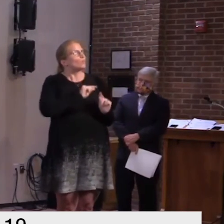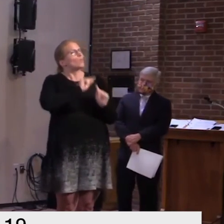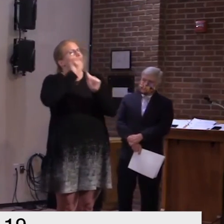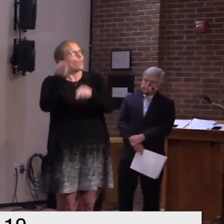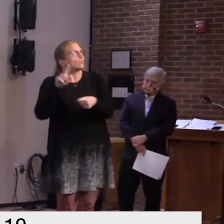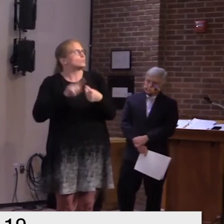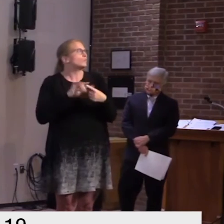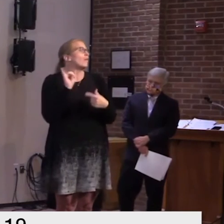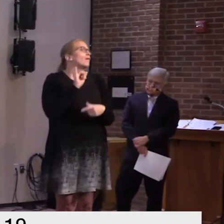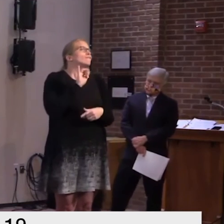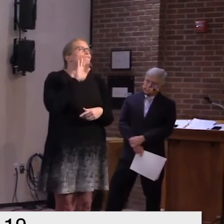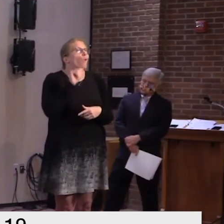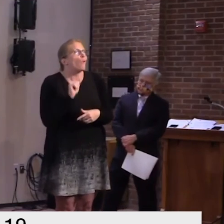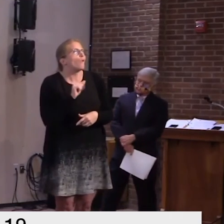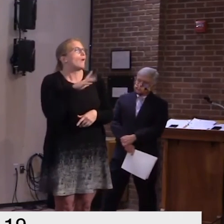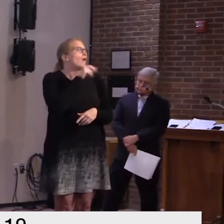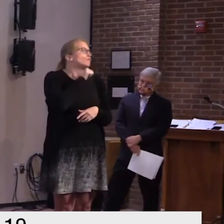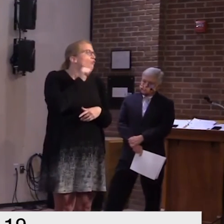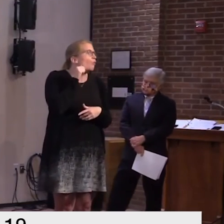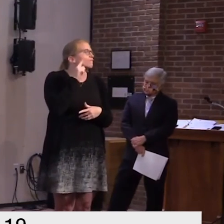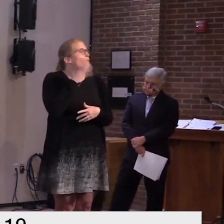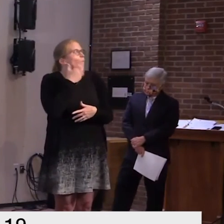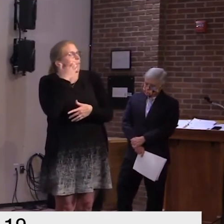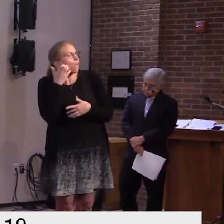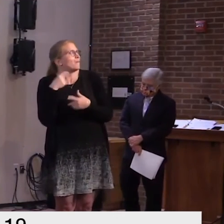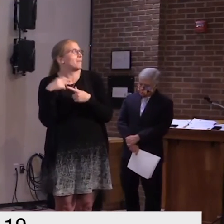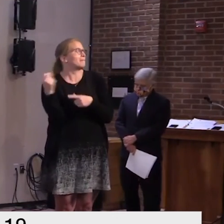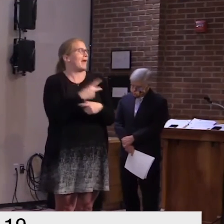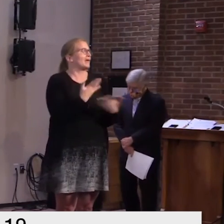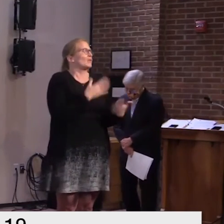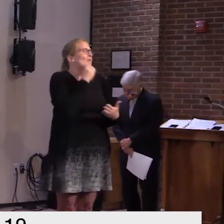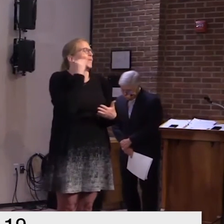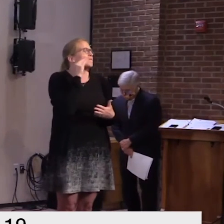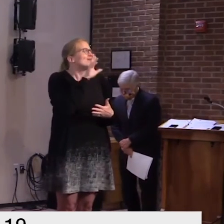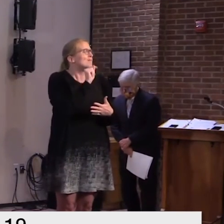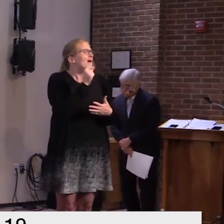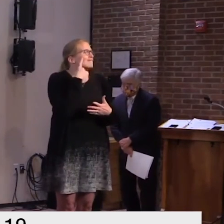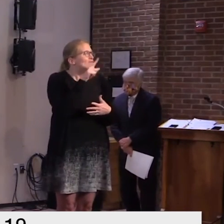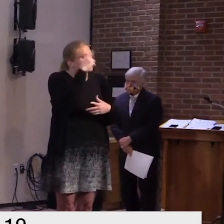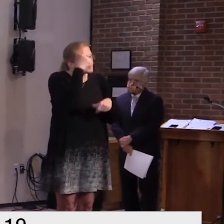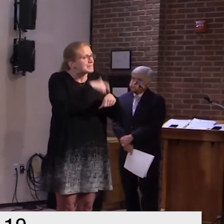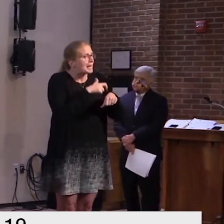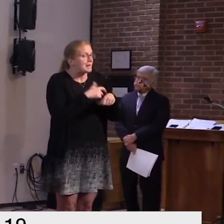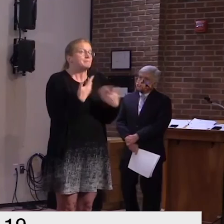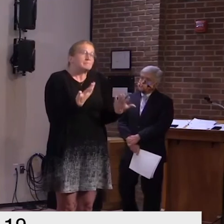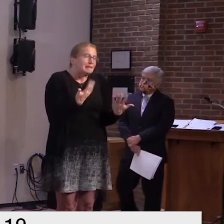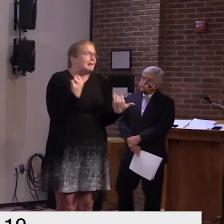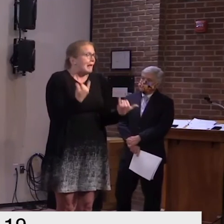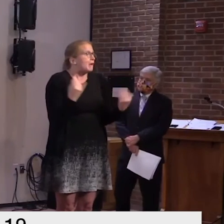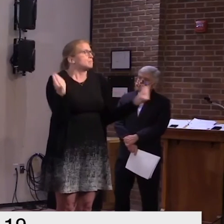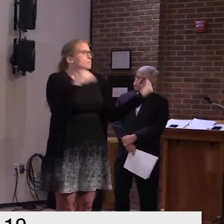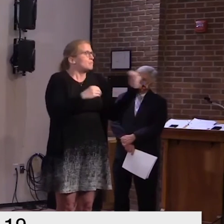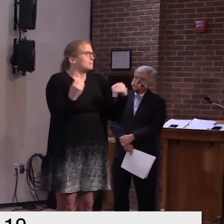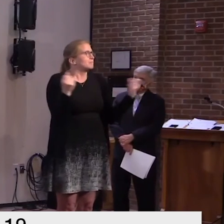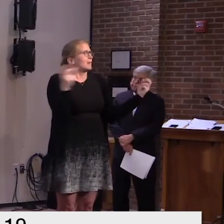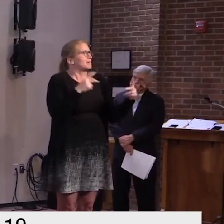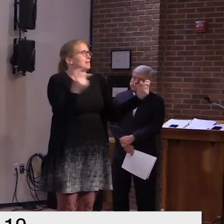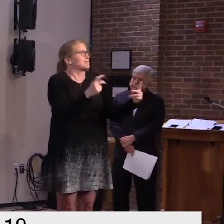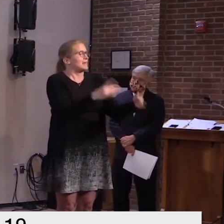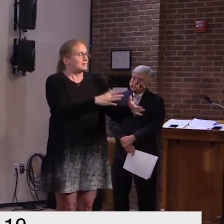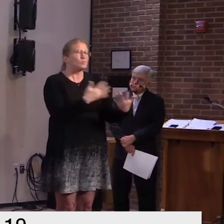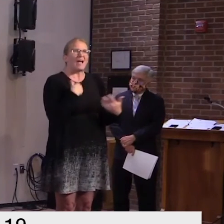vermont as as tourists or for other purposes i expect that number is going to increase and increase